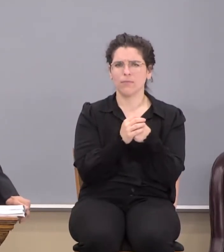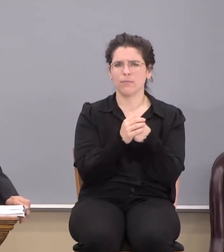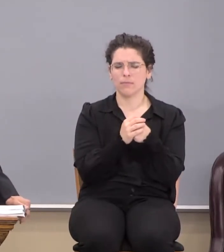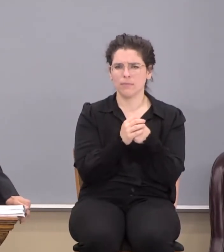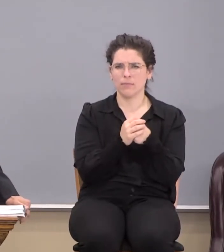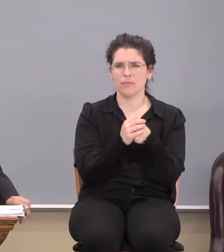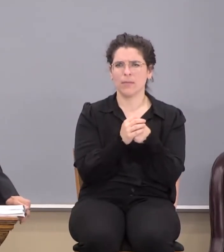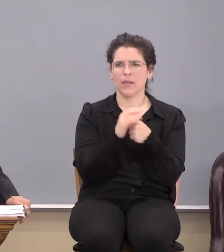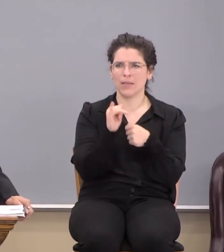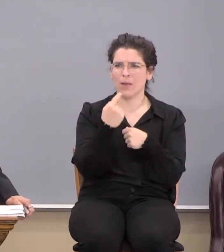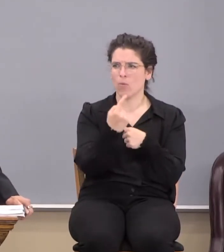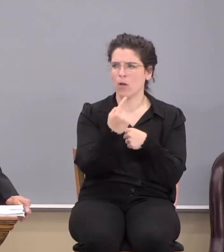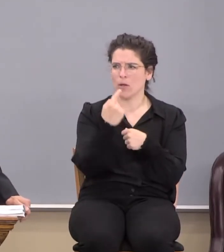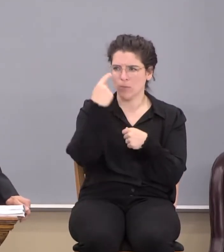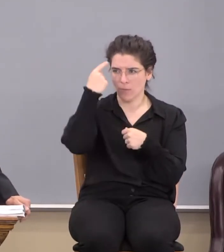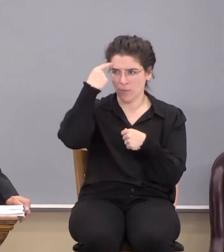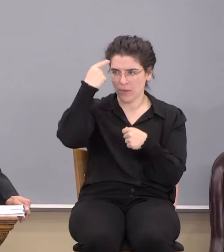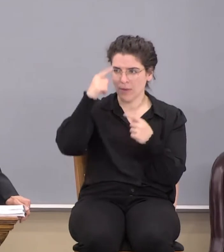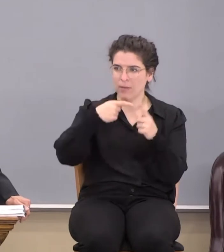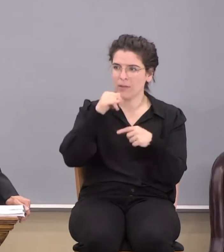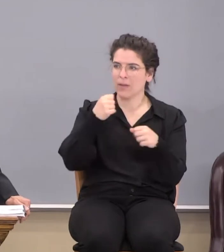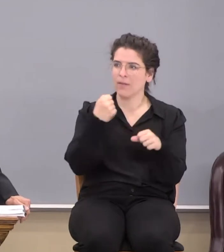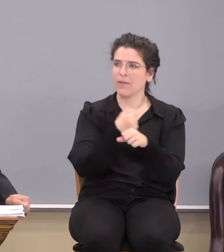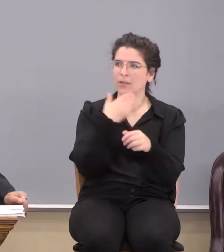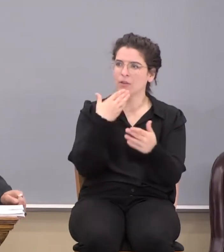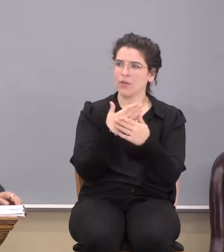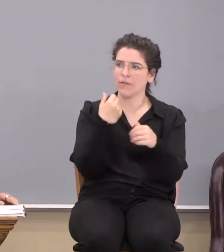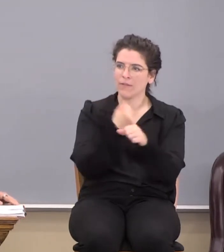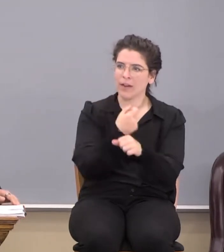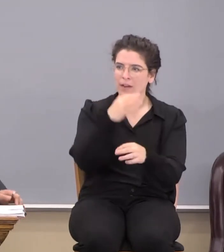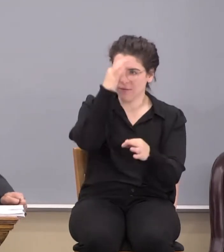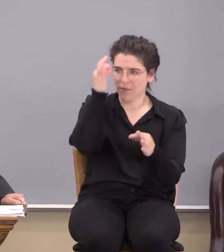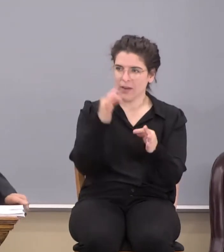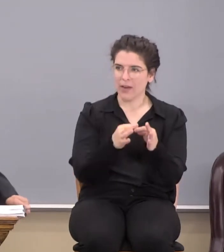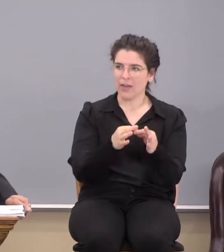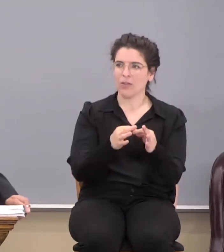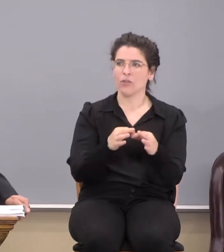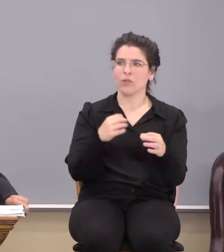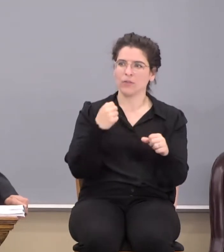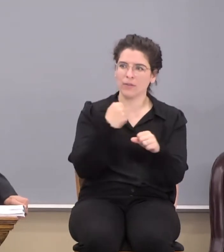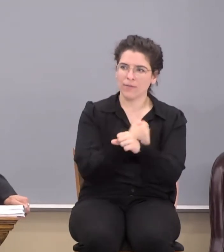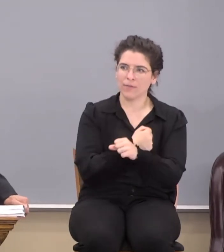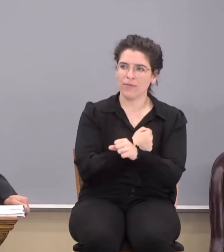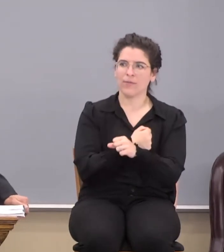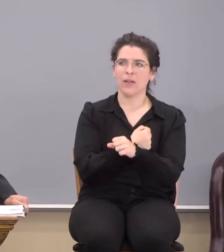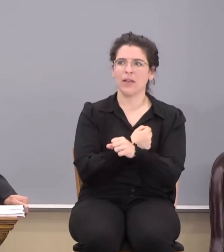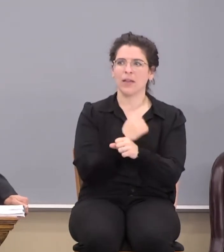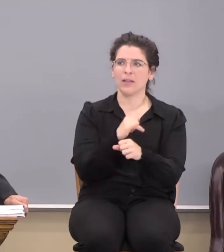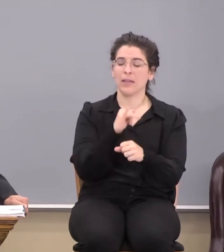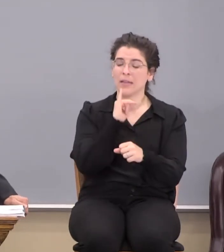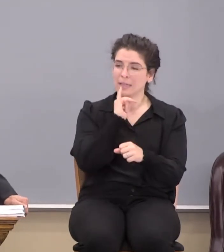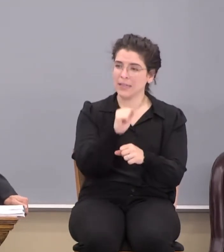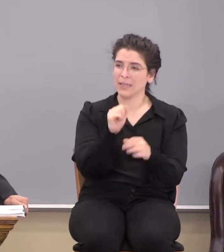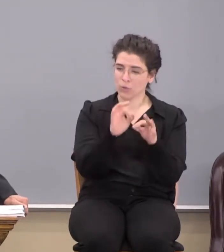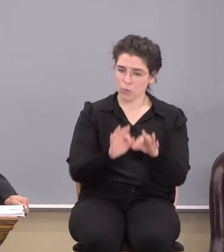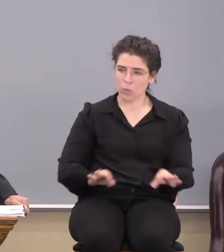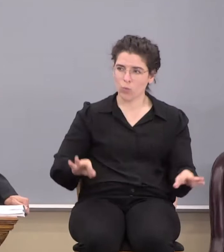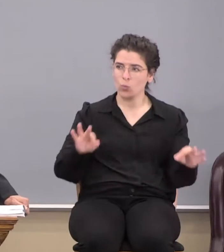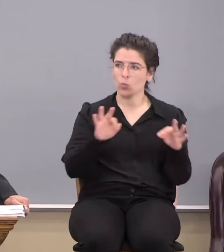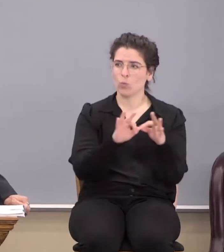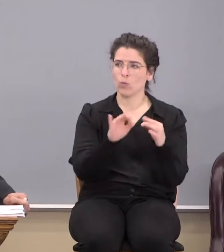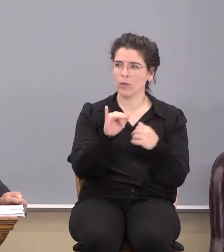And that one, when you think about that, says fight the good fight of faith. There is a fight that is worth the fight.